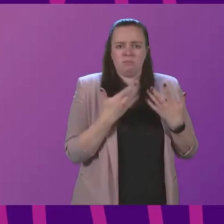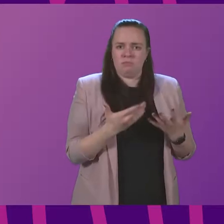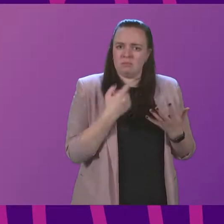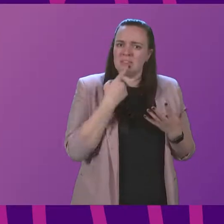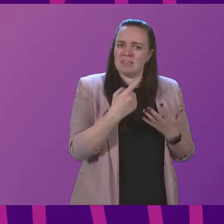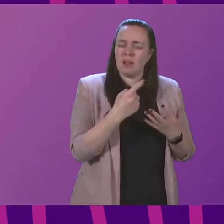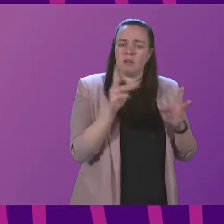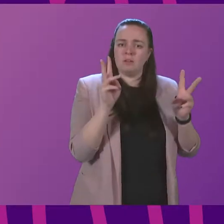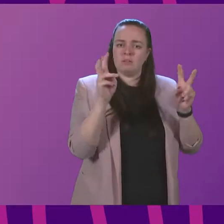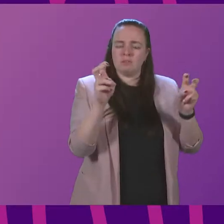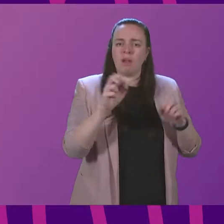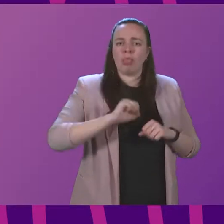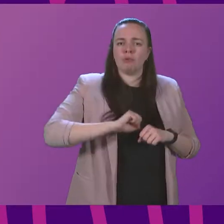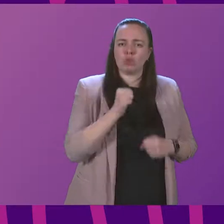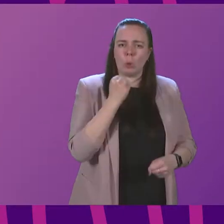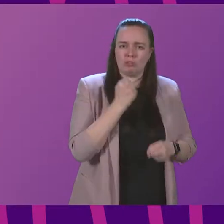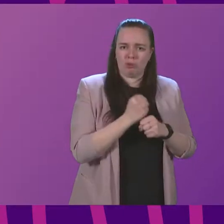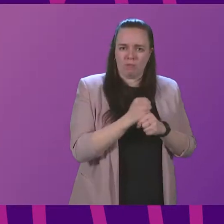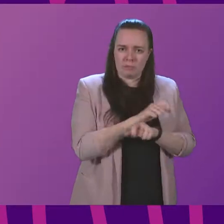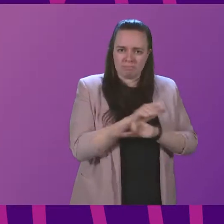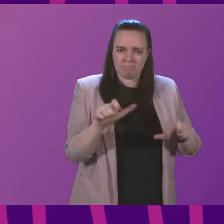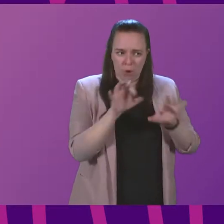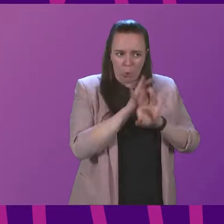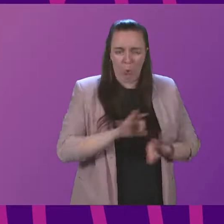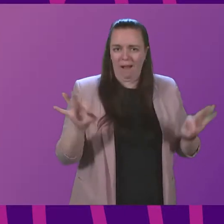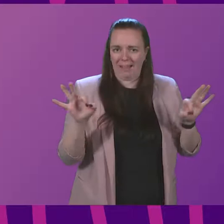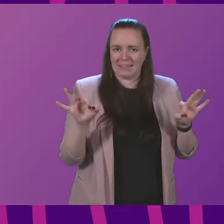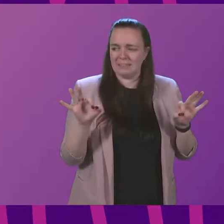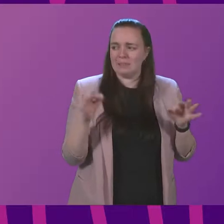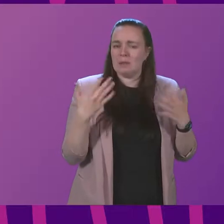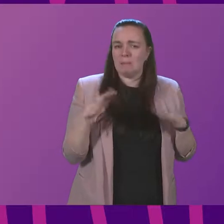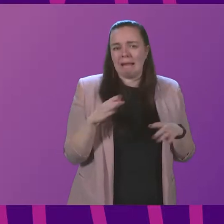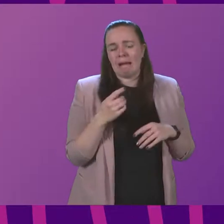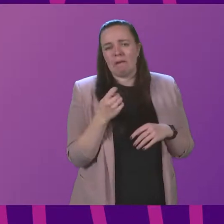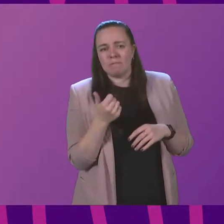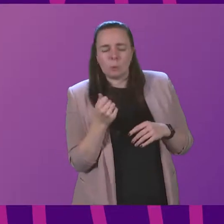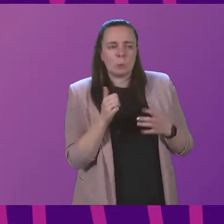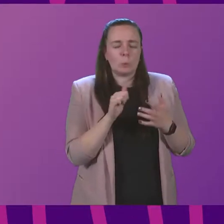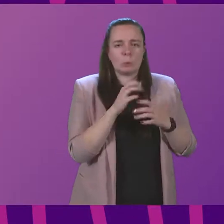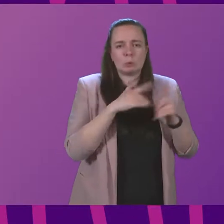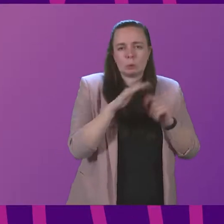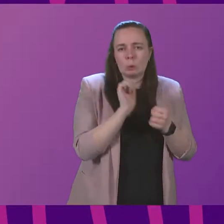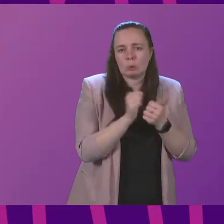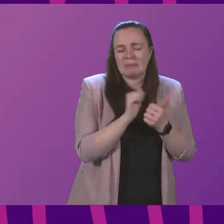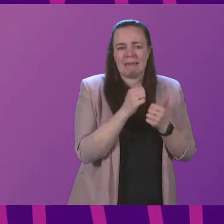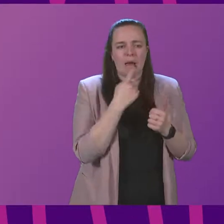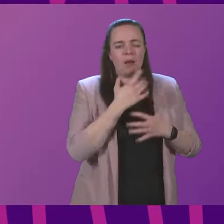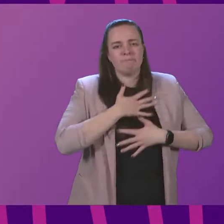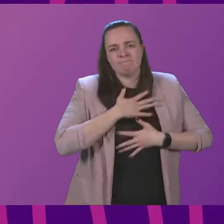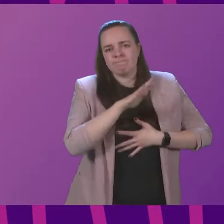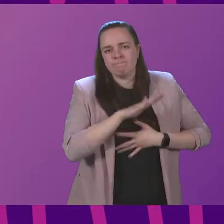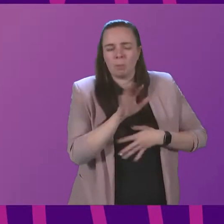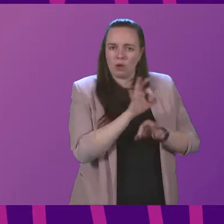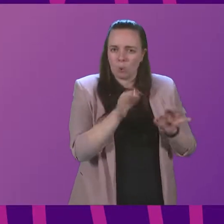that, quote, the Scottish Government remains quiet, aside from a few cursory social media posts offering sympathy, but not